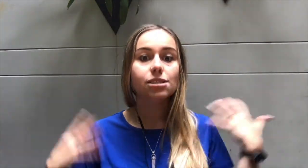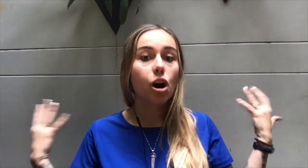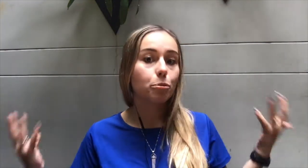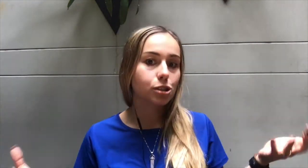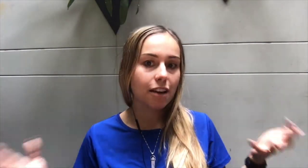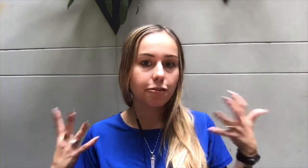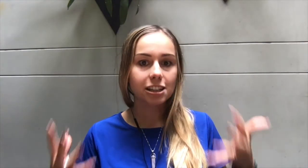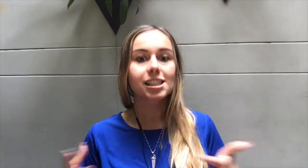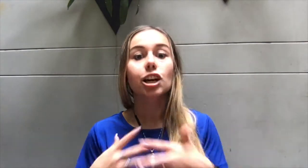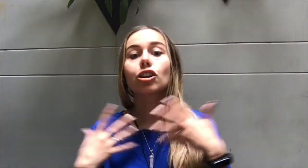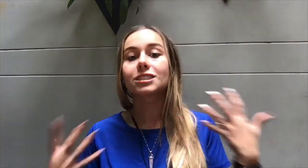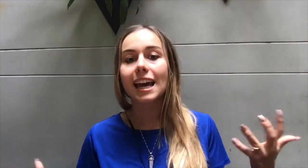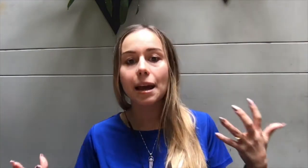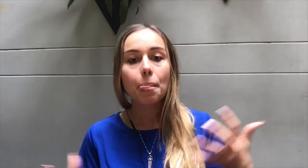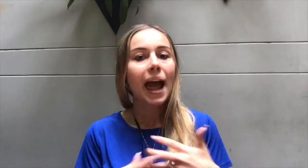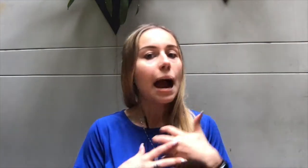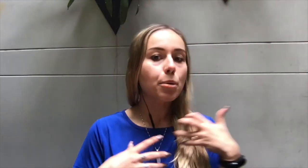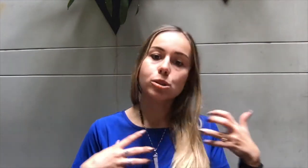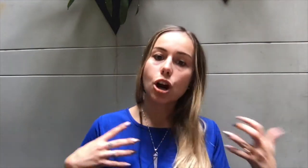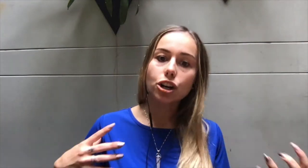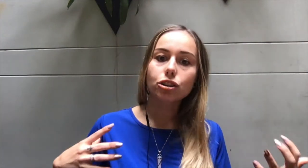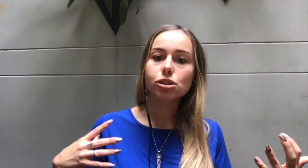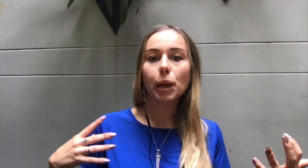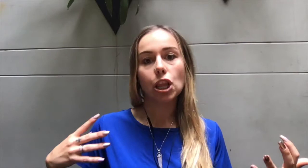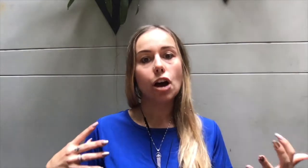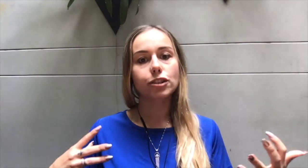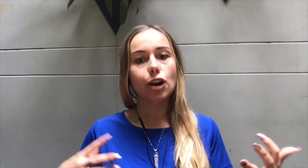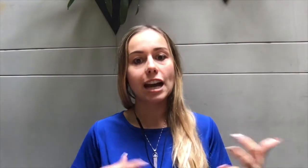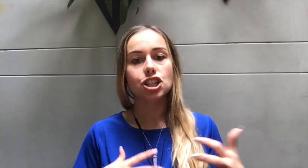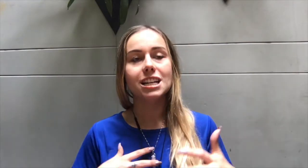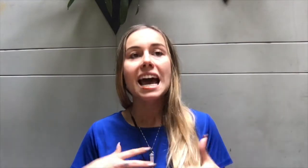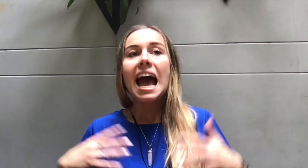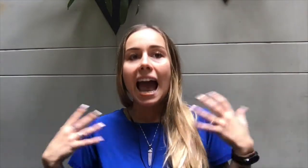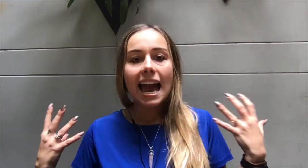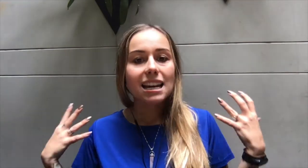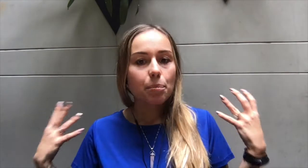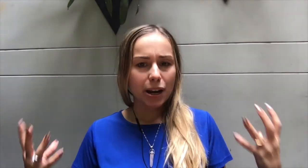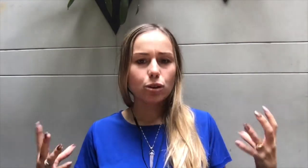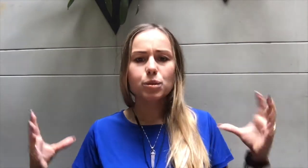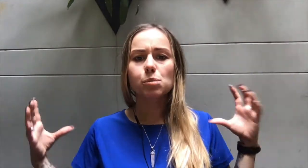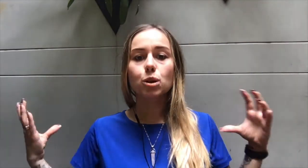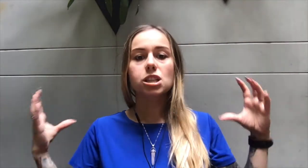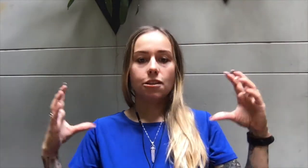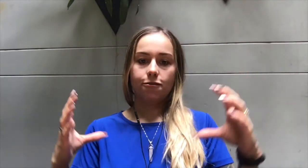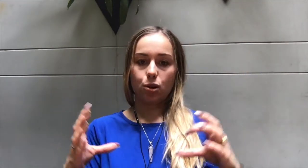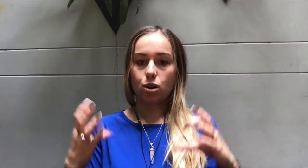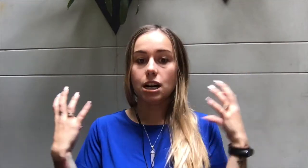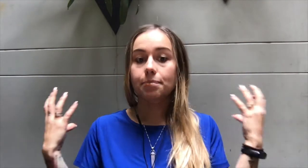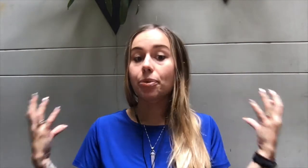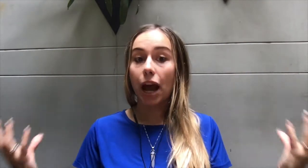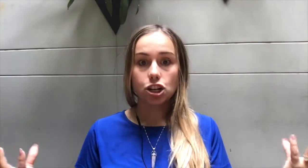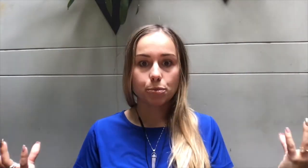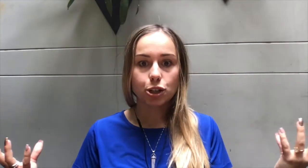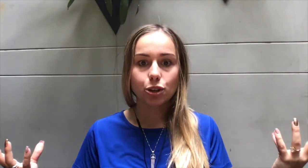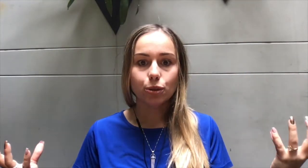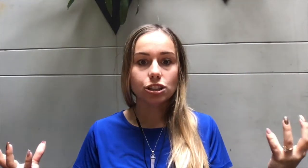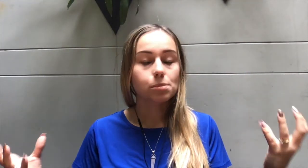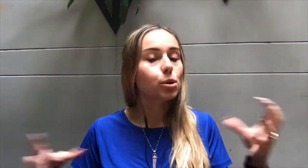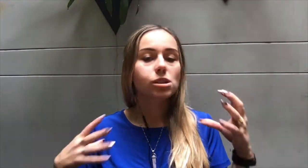almost every single day. I post articles about law of attraction. And my group is mostly for entrepreneurs. Mostly